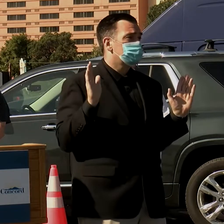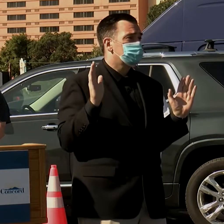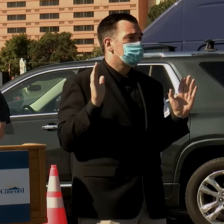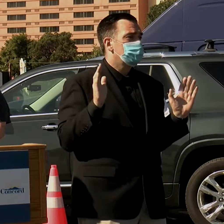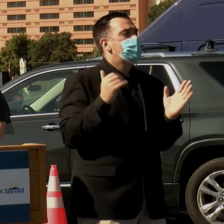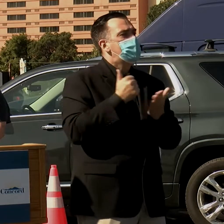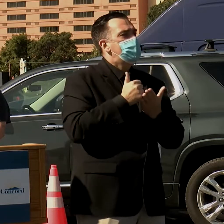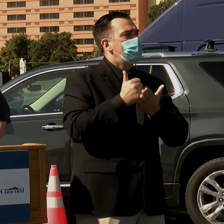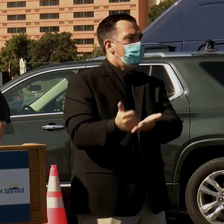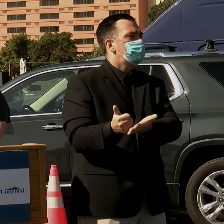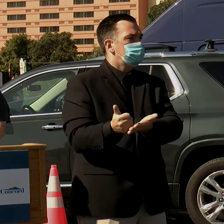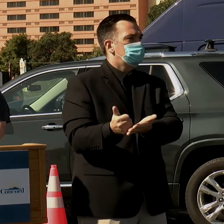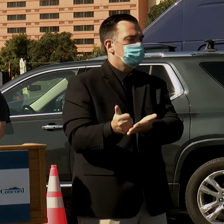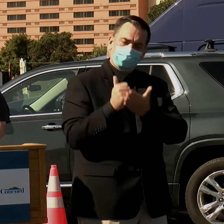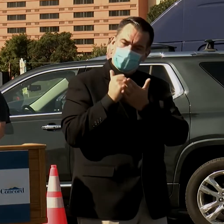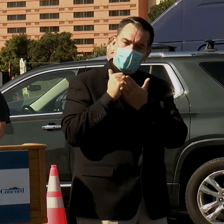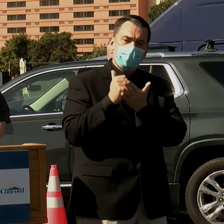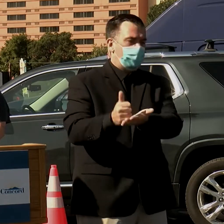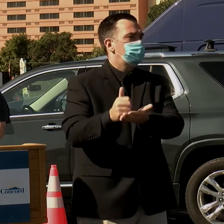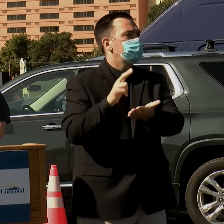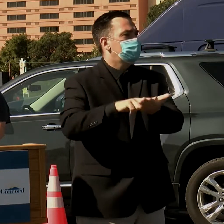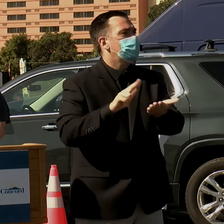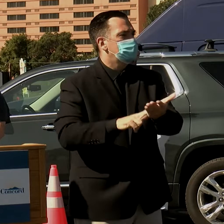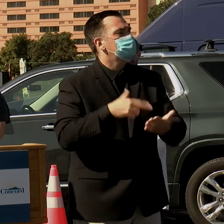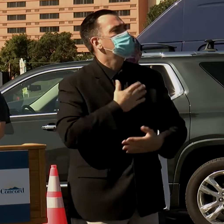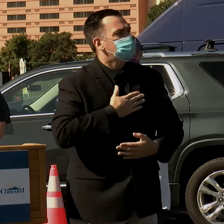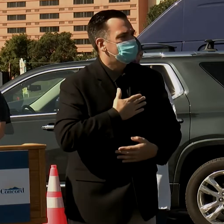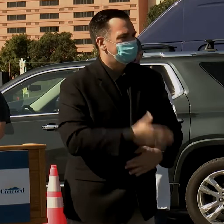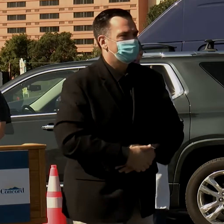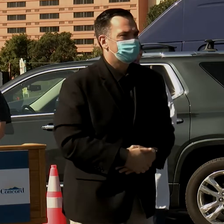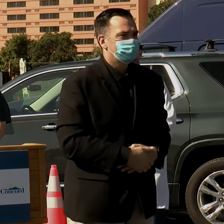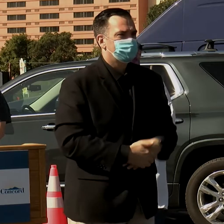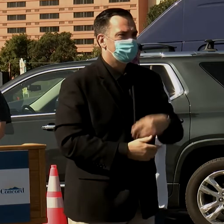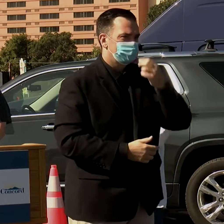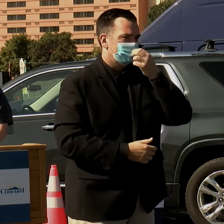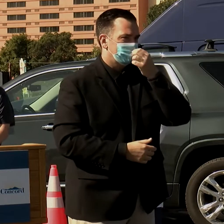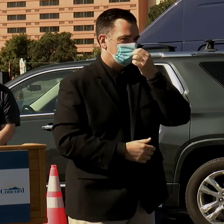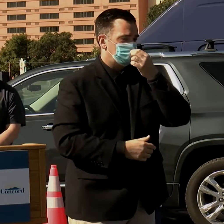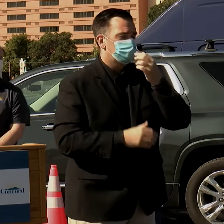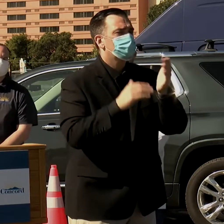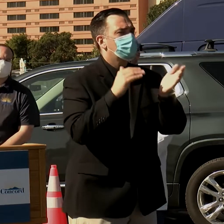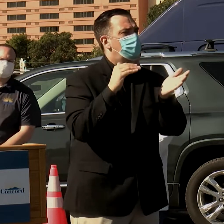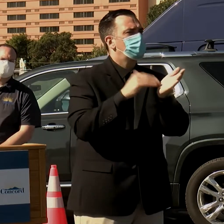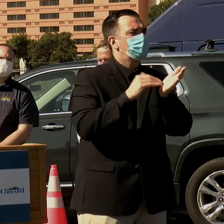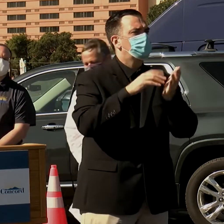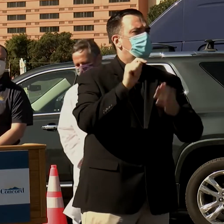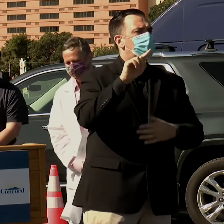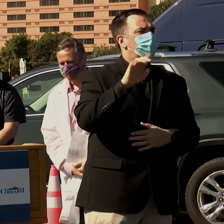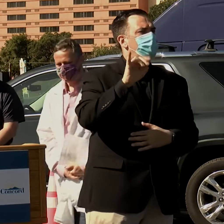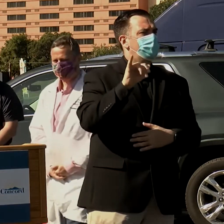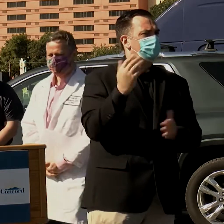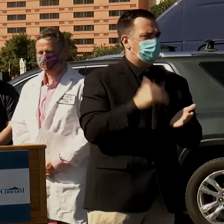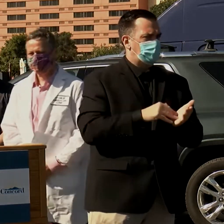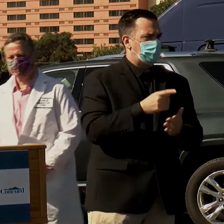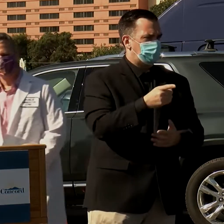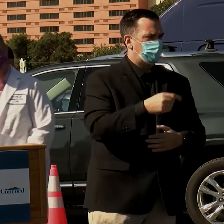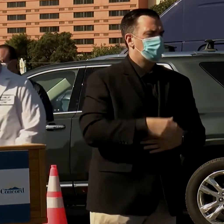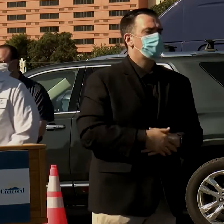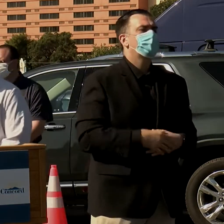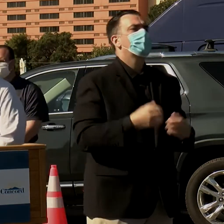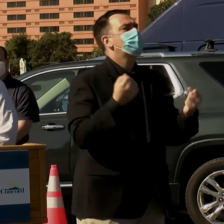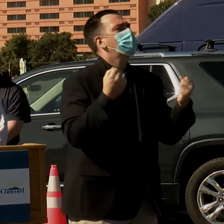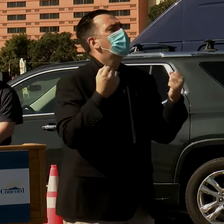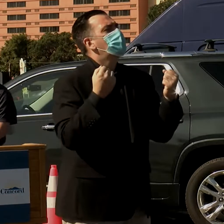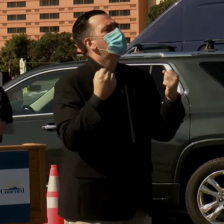help them. Help them get signed up. Yep. tell you again. if any